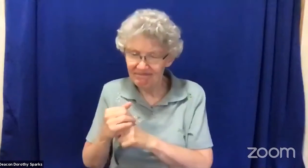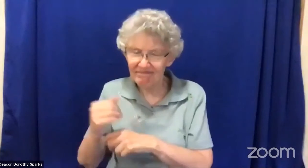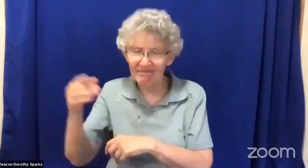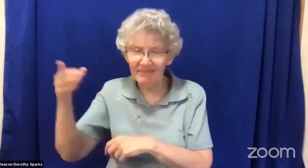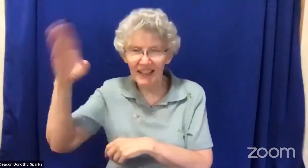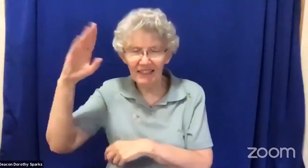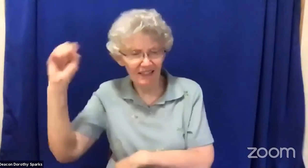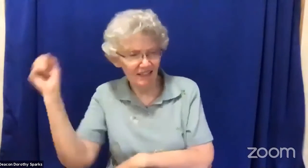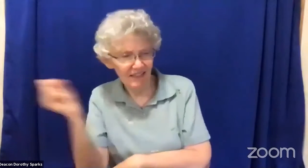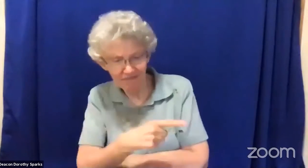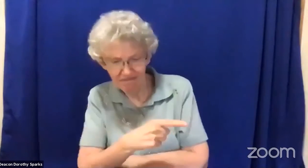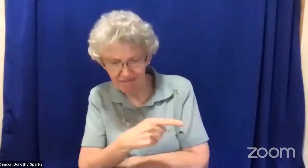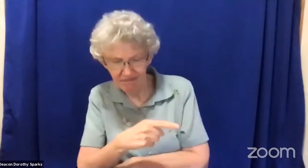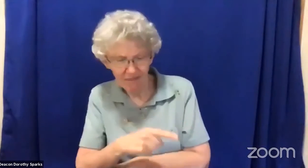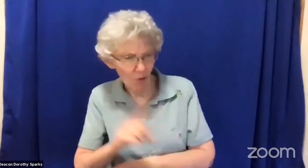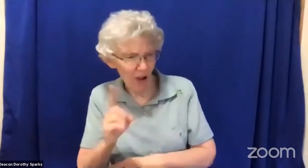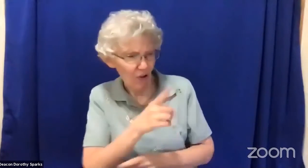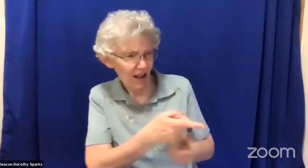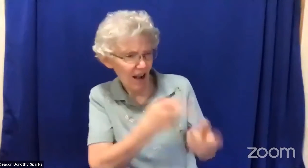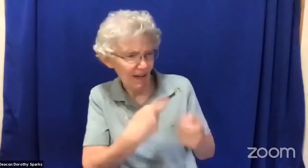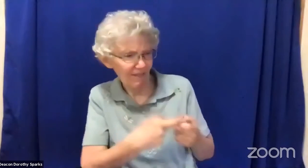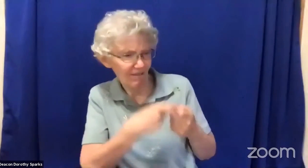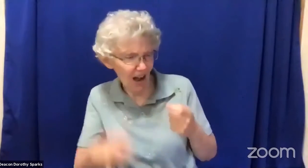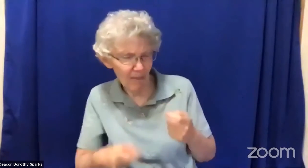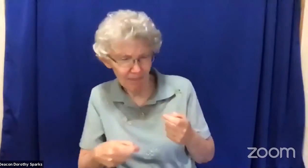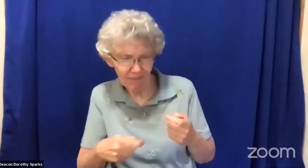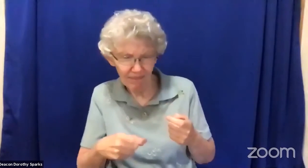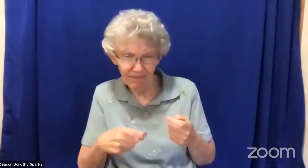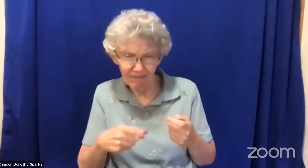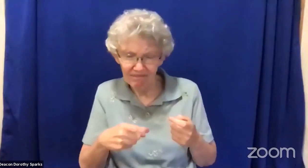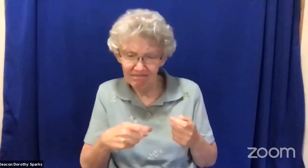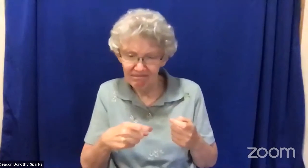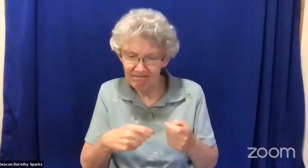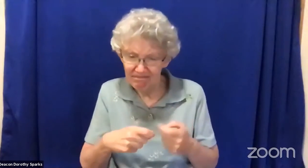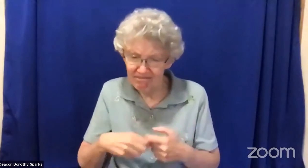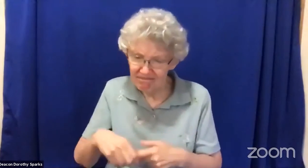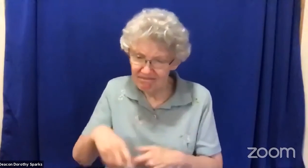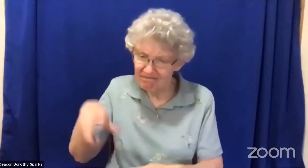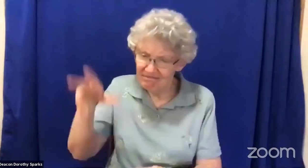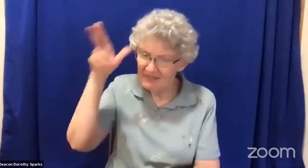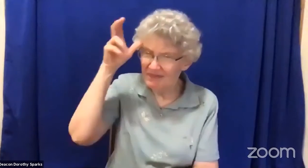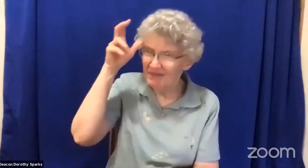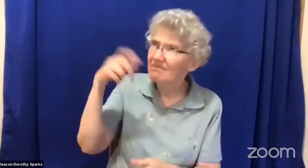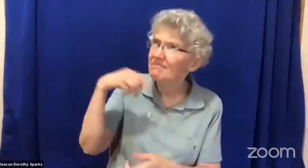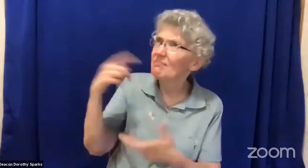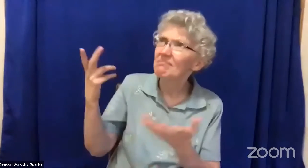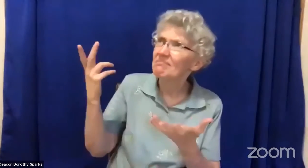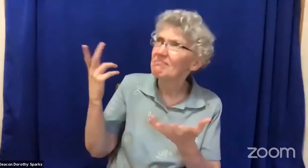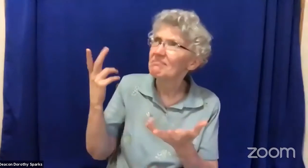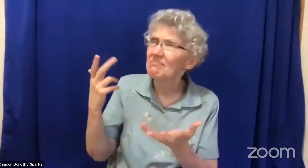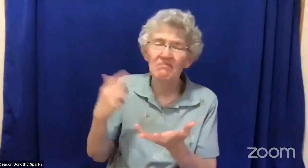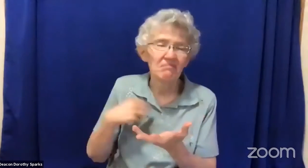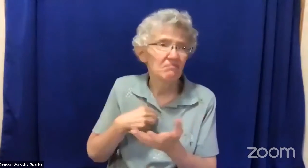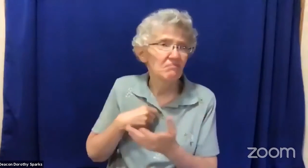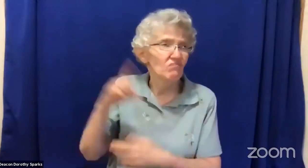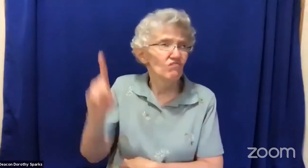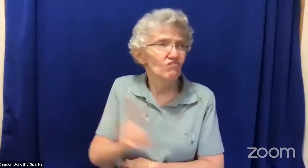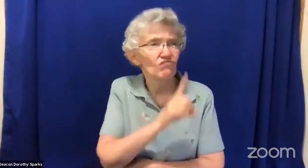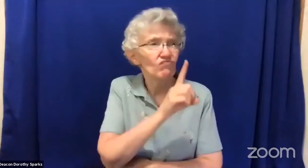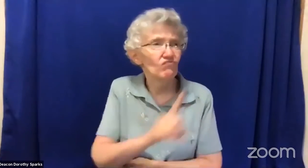cursed God one day when the angels had gathered around the Lord and Satan was there with